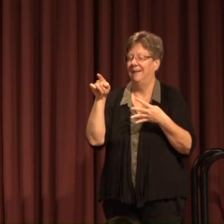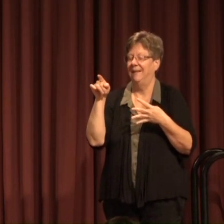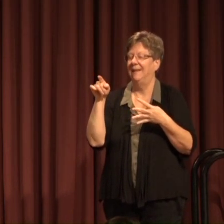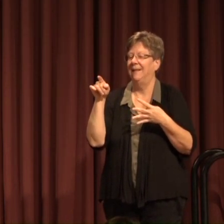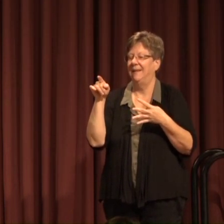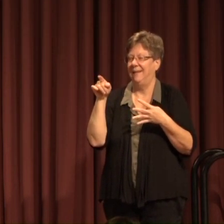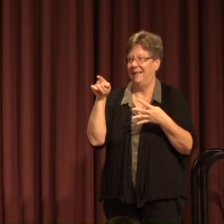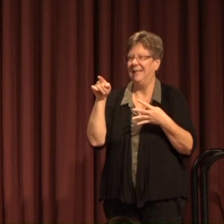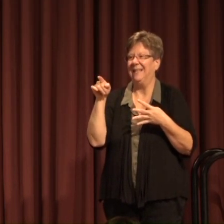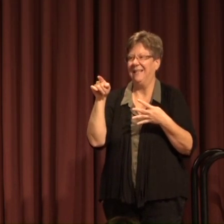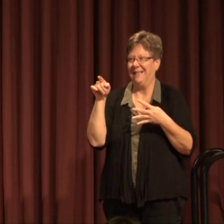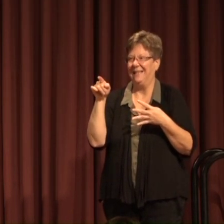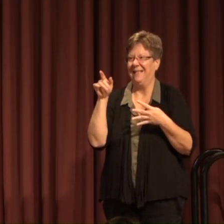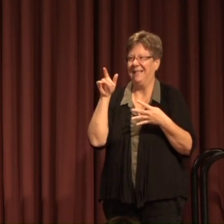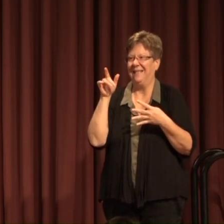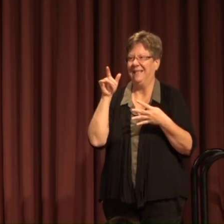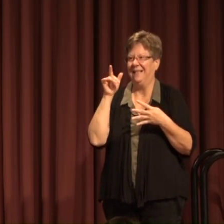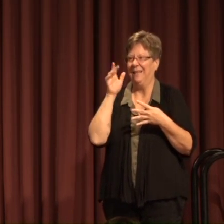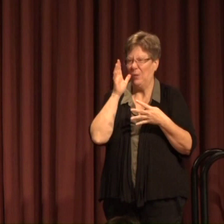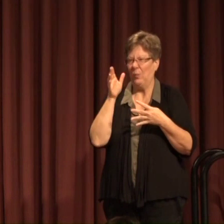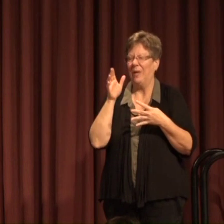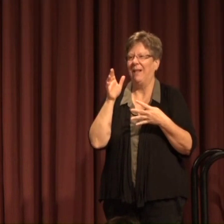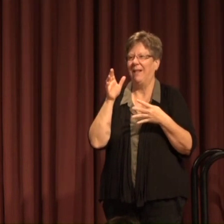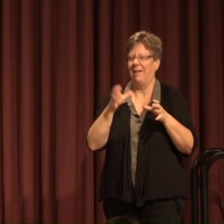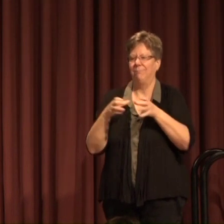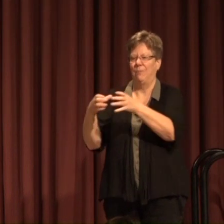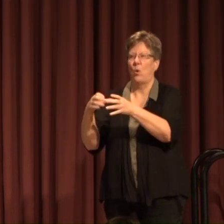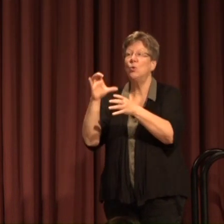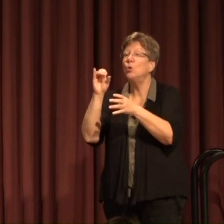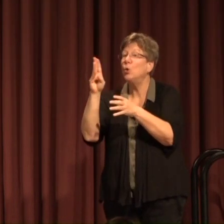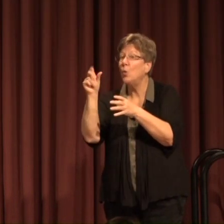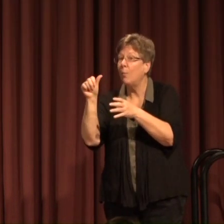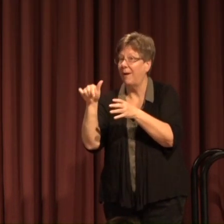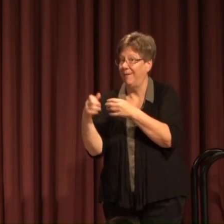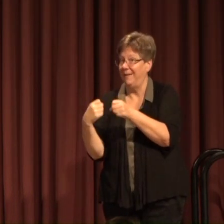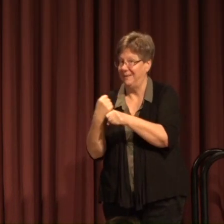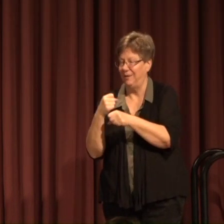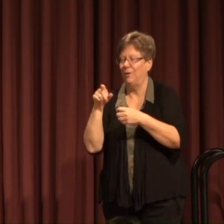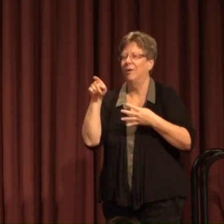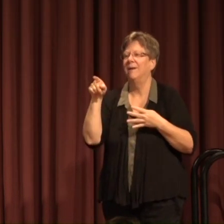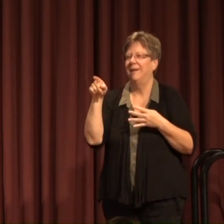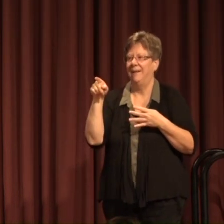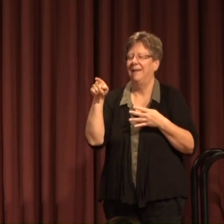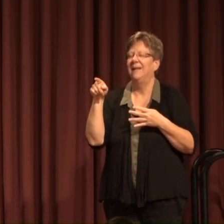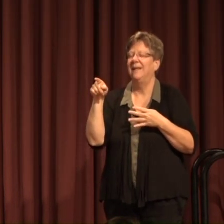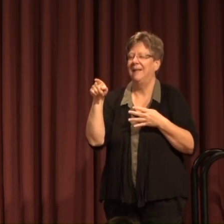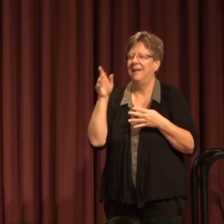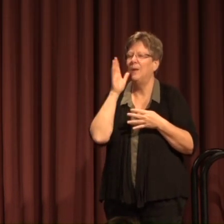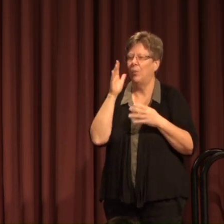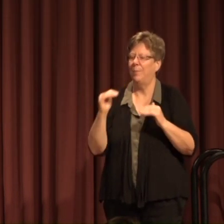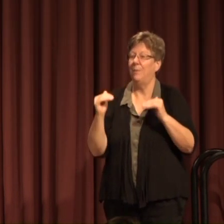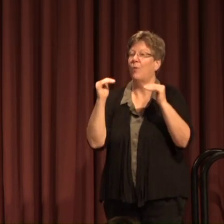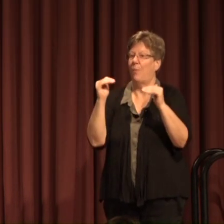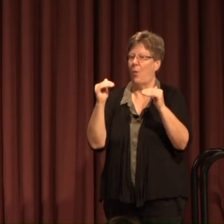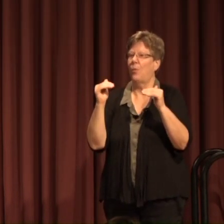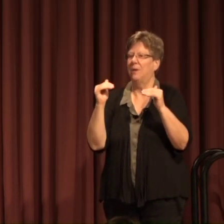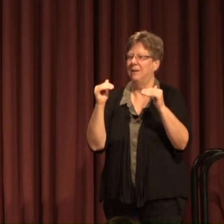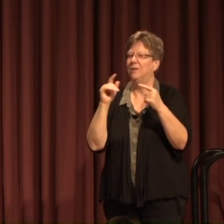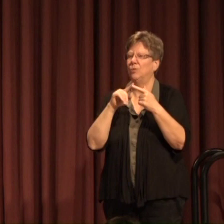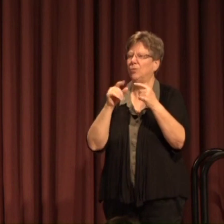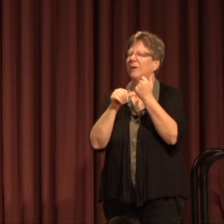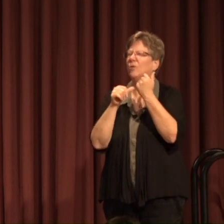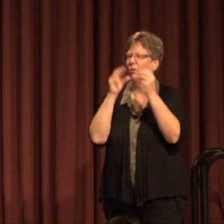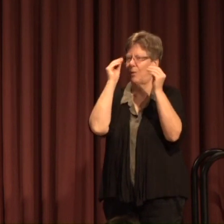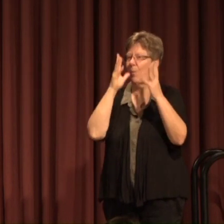he's about to take the chamber corral to Cuba this year he will be promoted he's promoted to